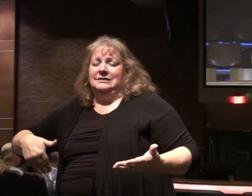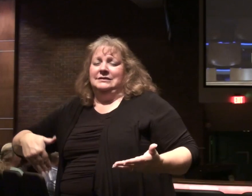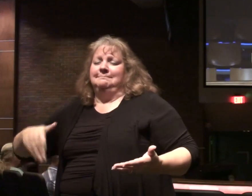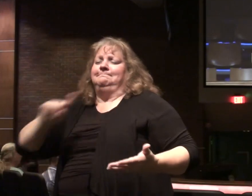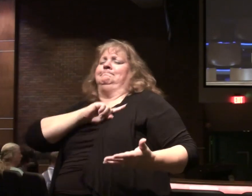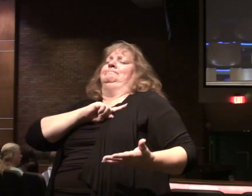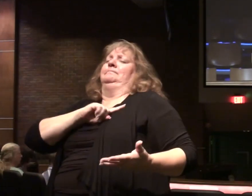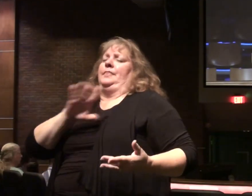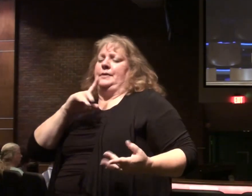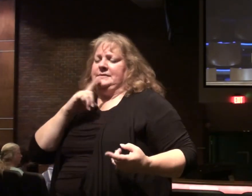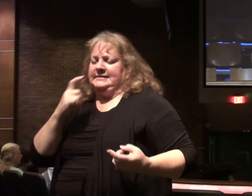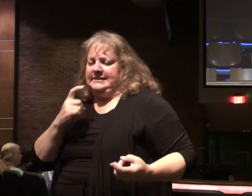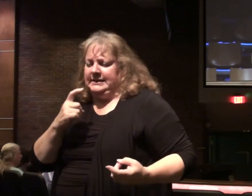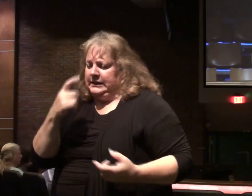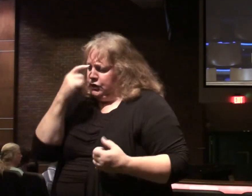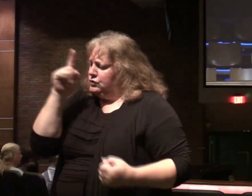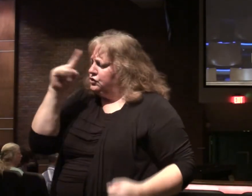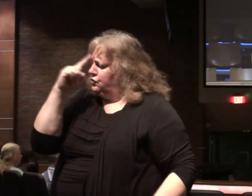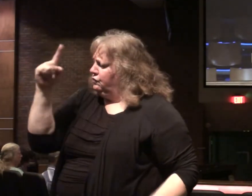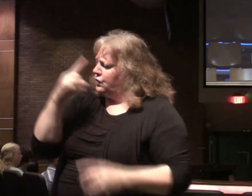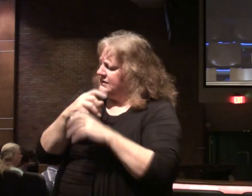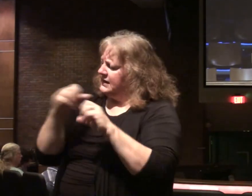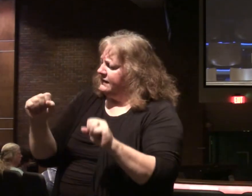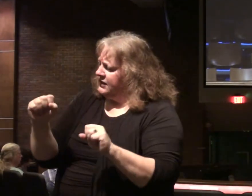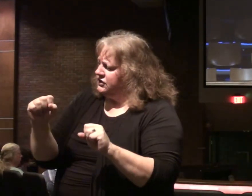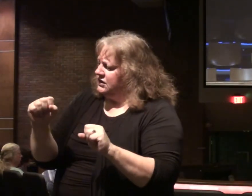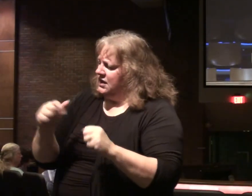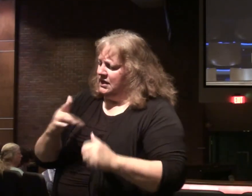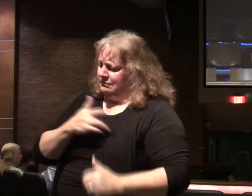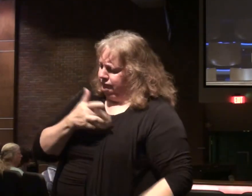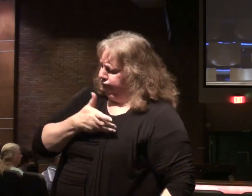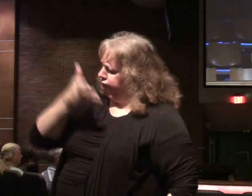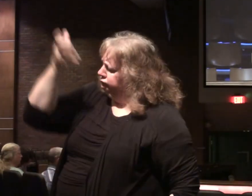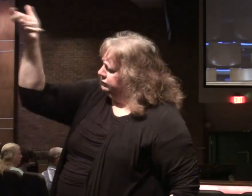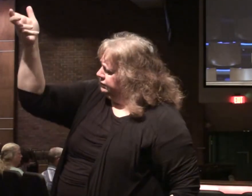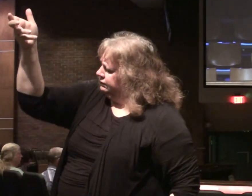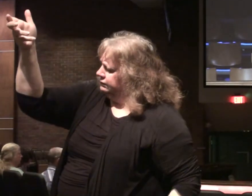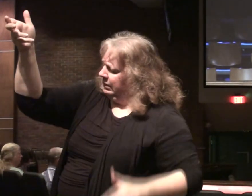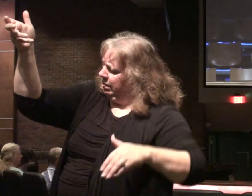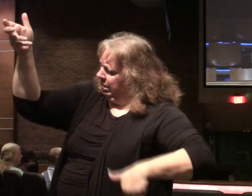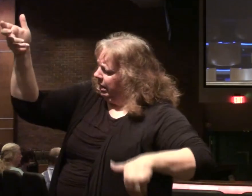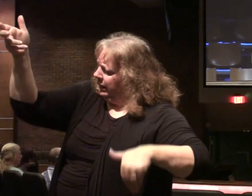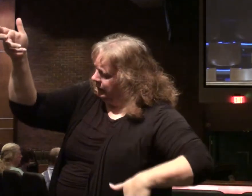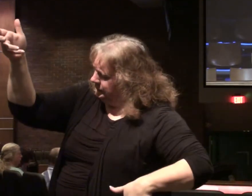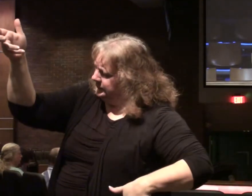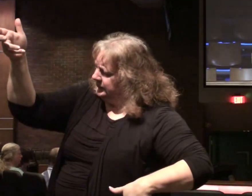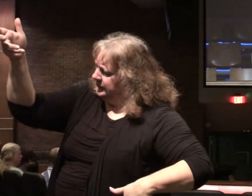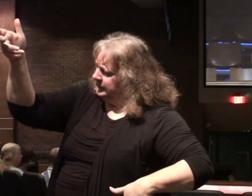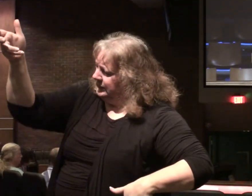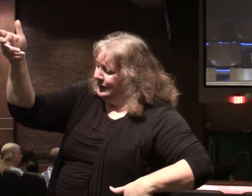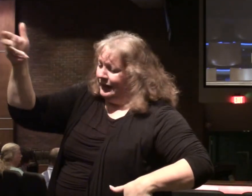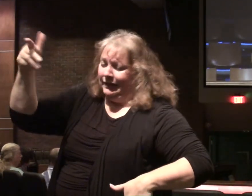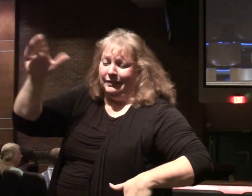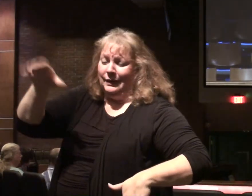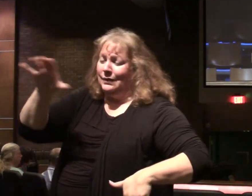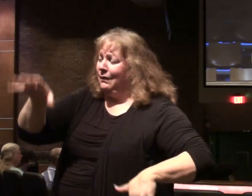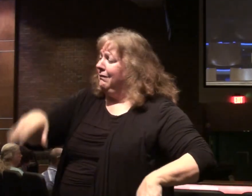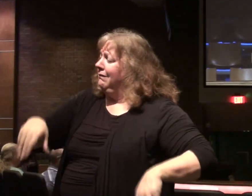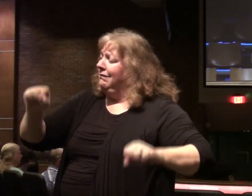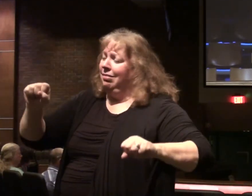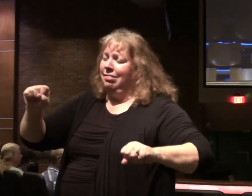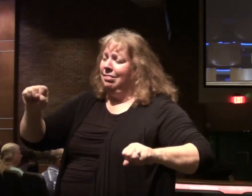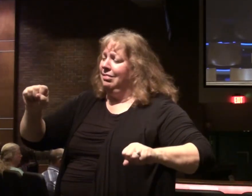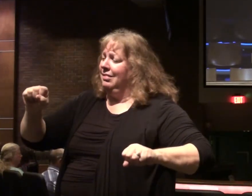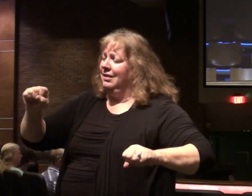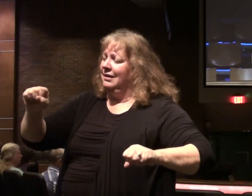conviction of sin, hasn't trusted you alone for salvation, hasn't given their life to you, and hasn't taken up their cross to follow your